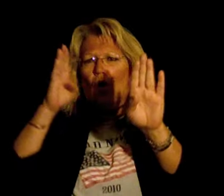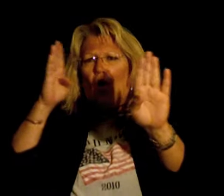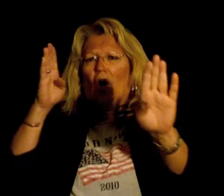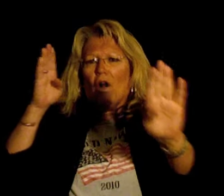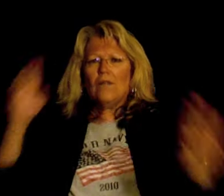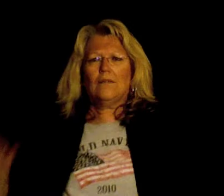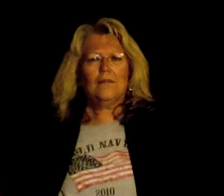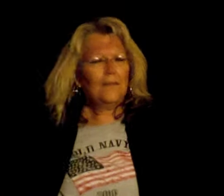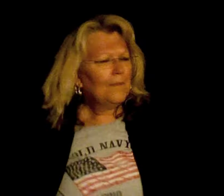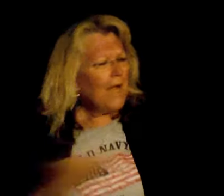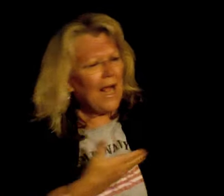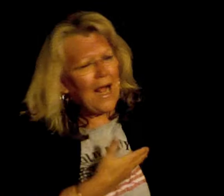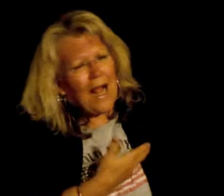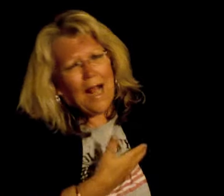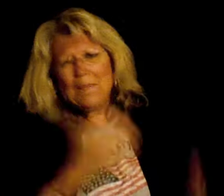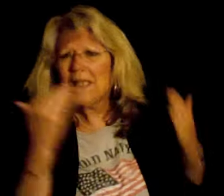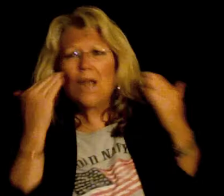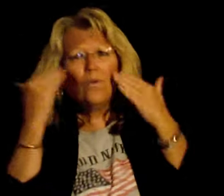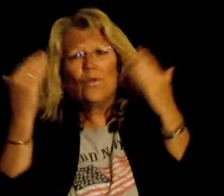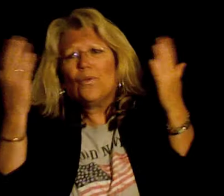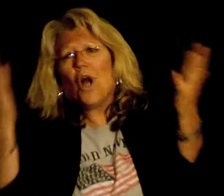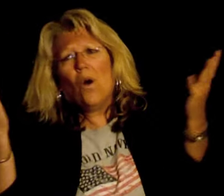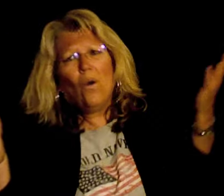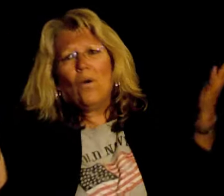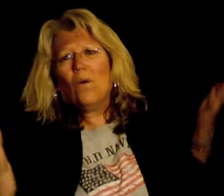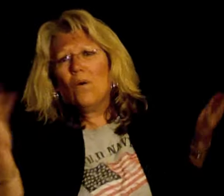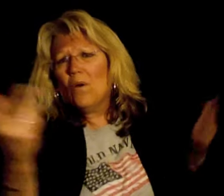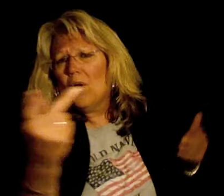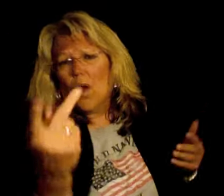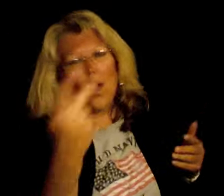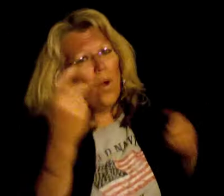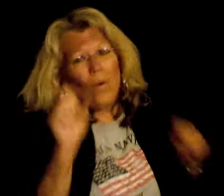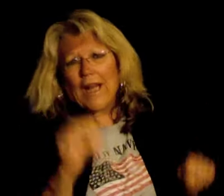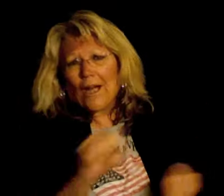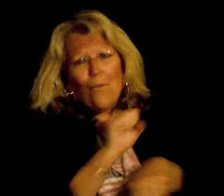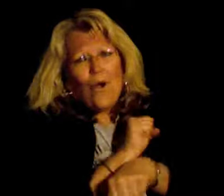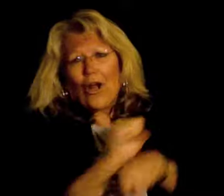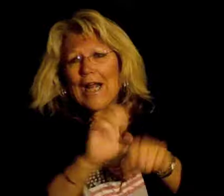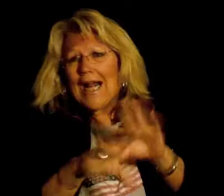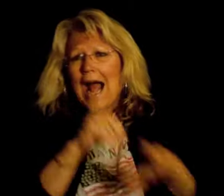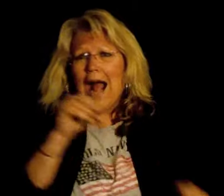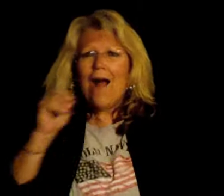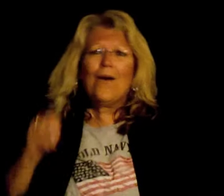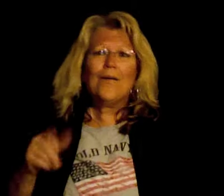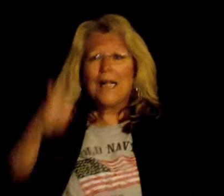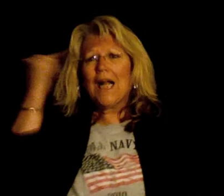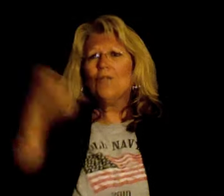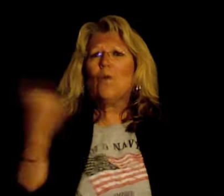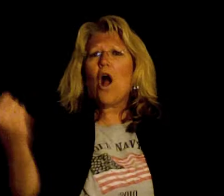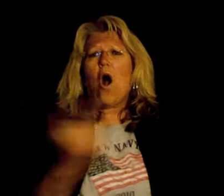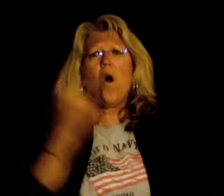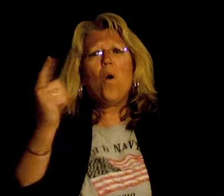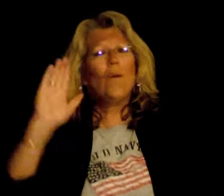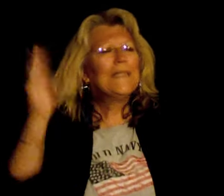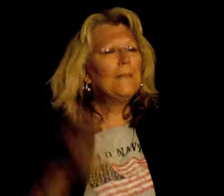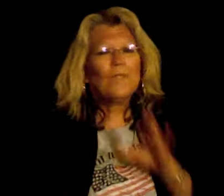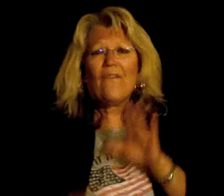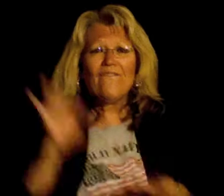Baby, don't you know We can work it out Cause we always seem to